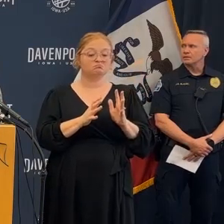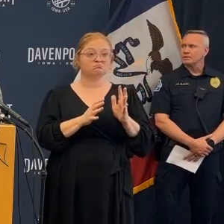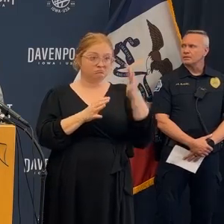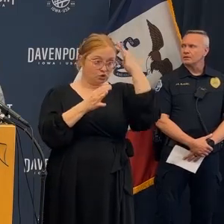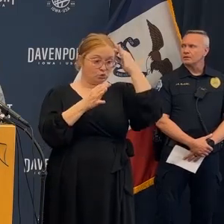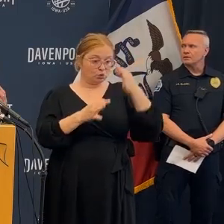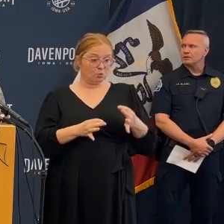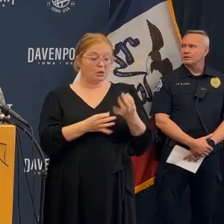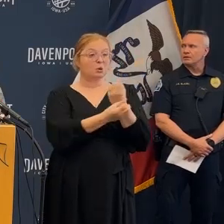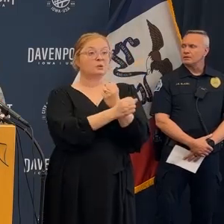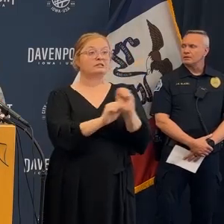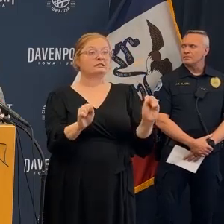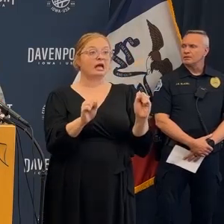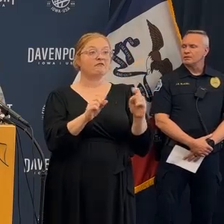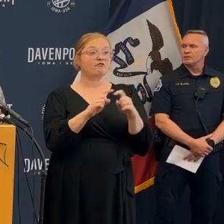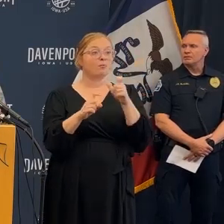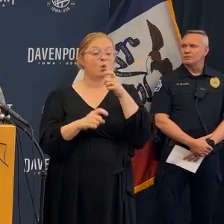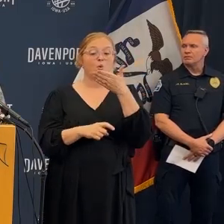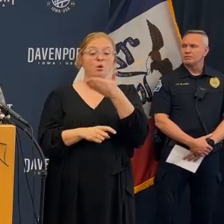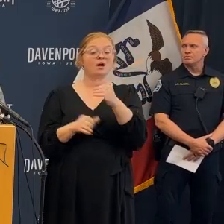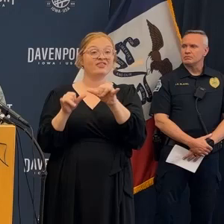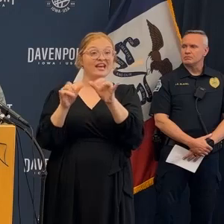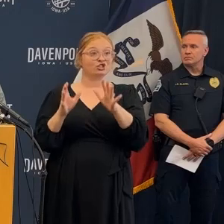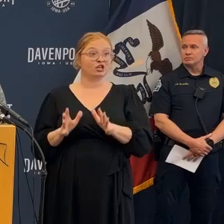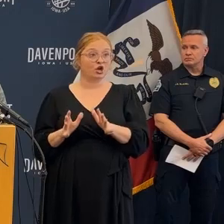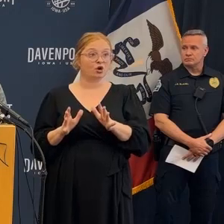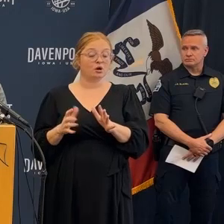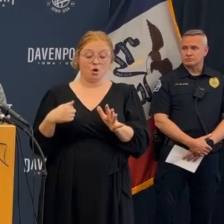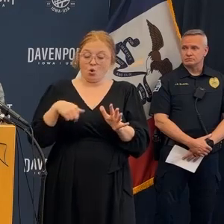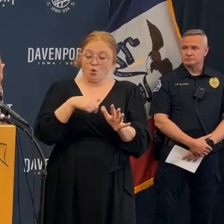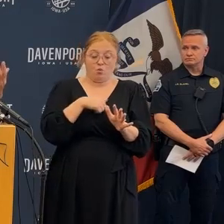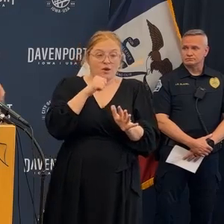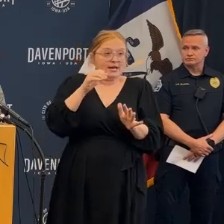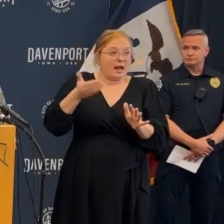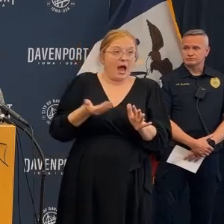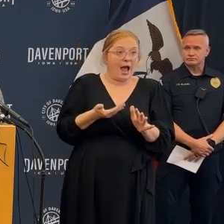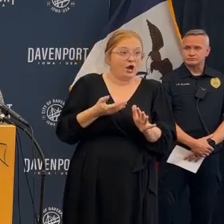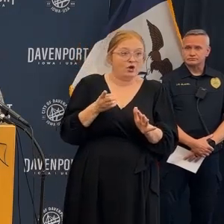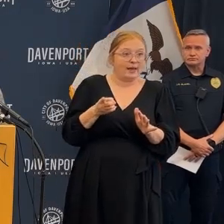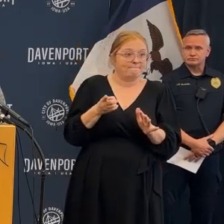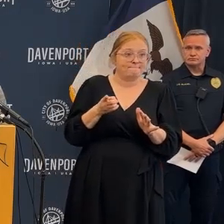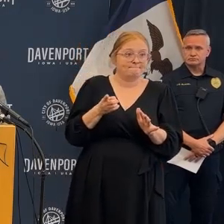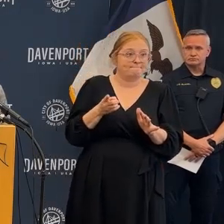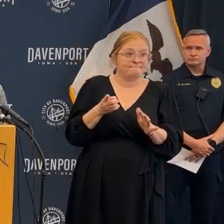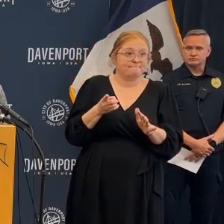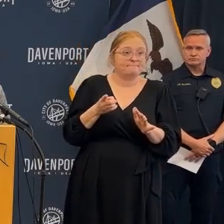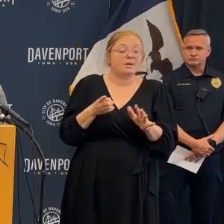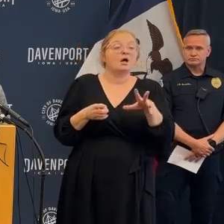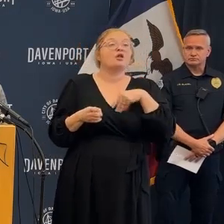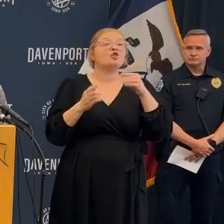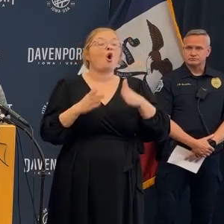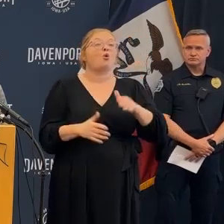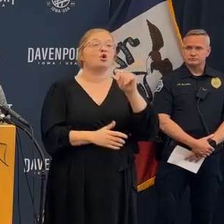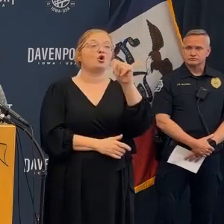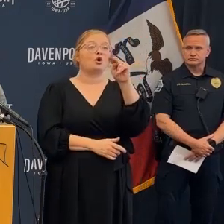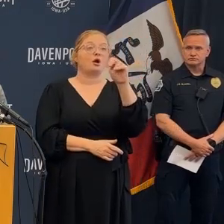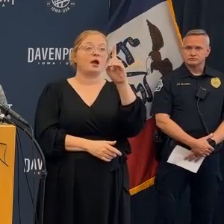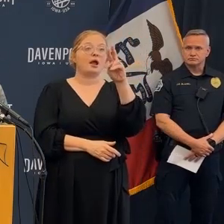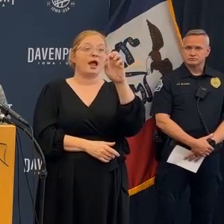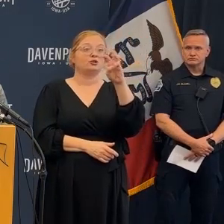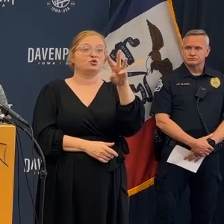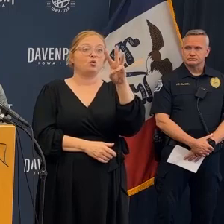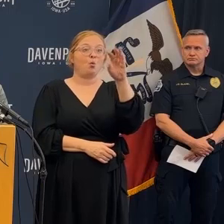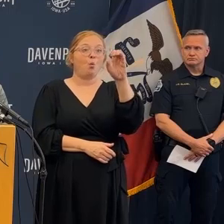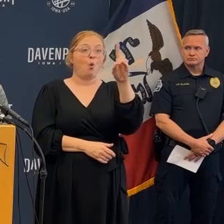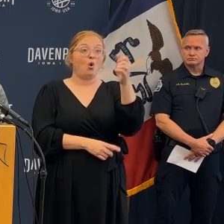engineer's report was provided to the city to outline the work that was done it was determined